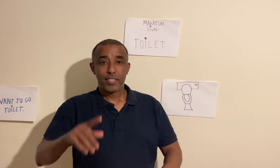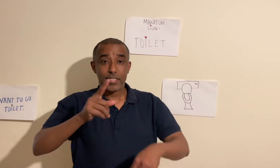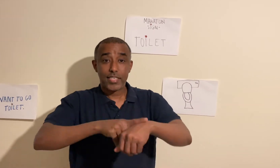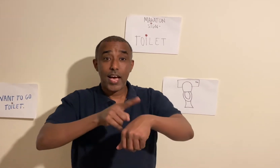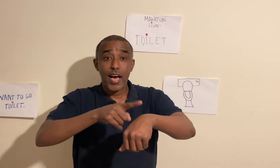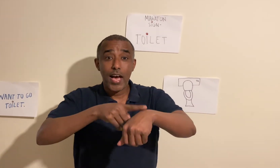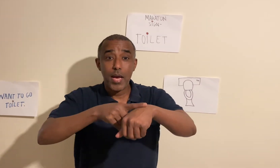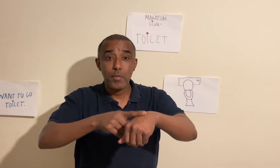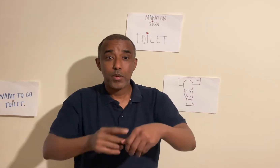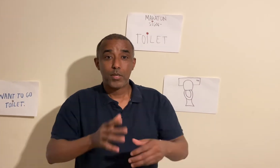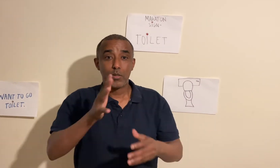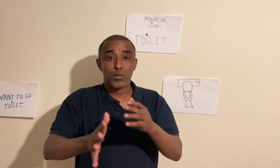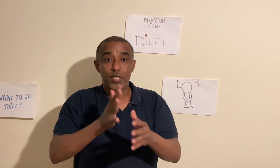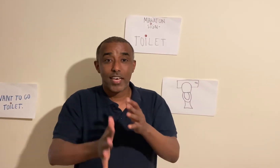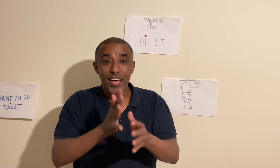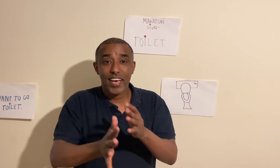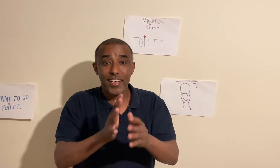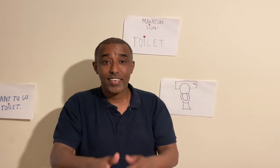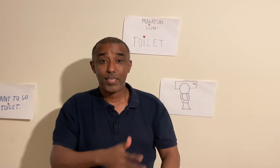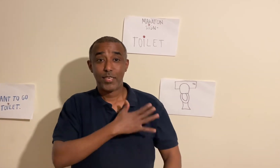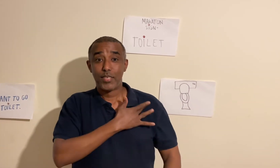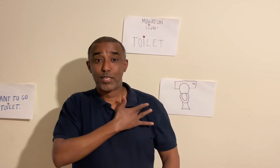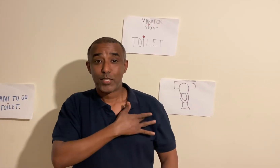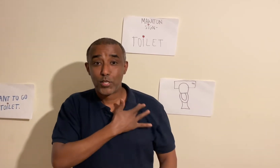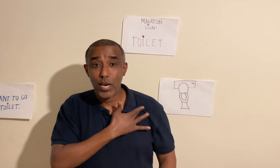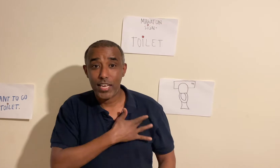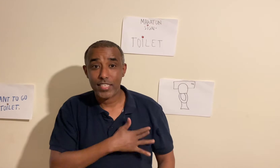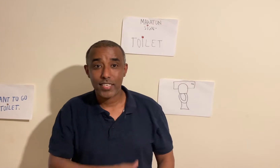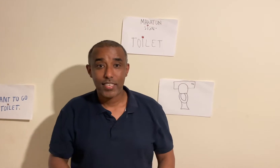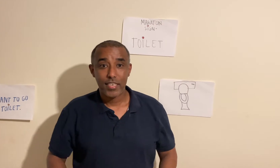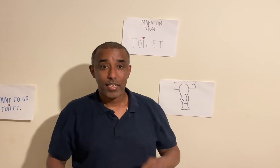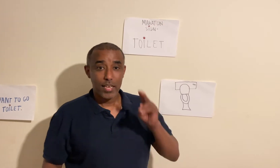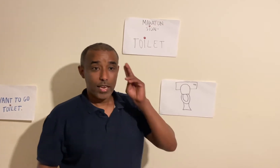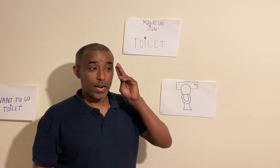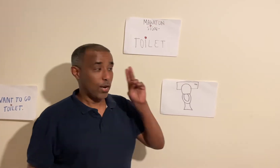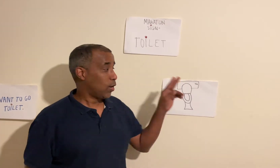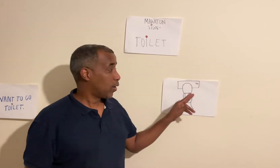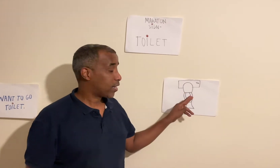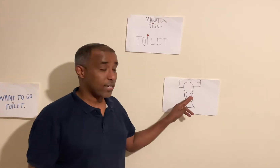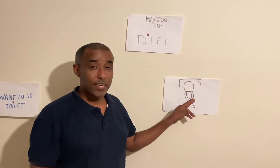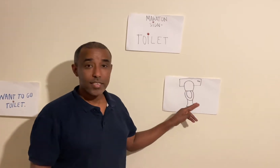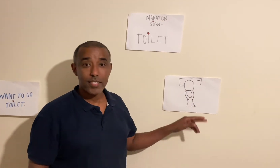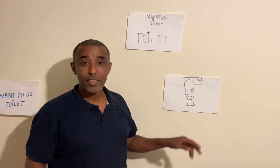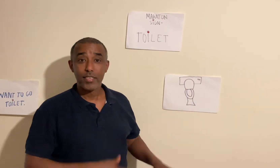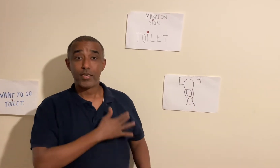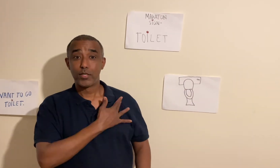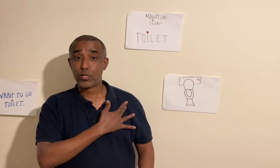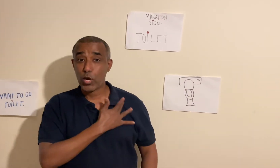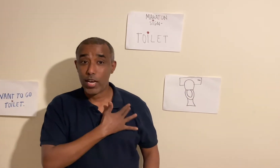time to sign toilet. Look, toilet.